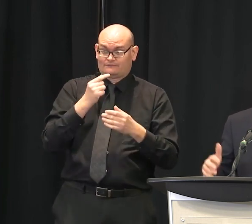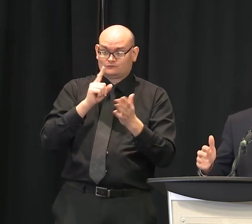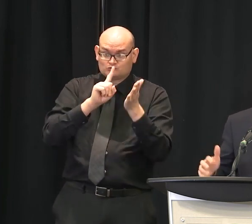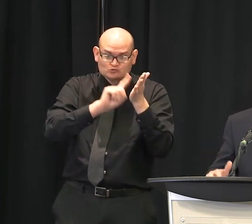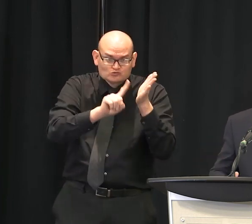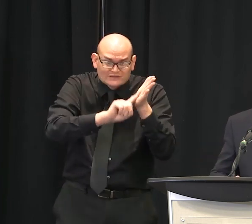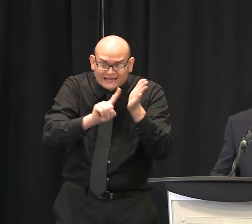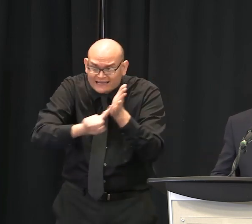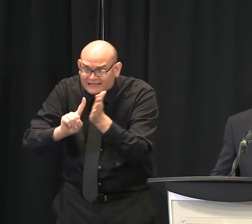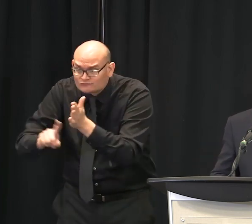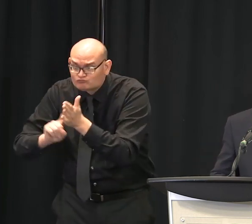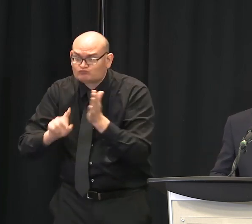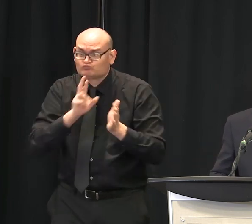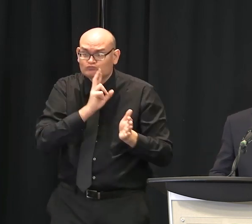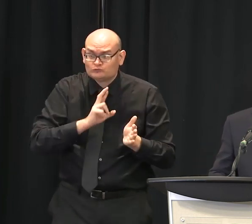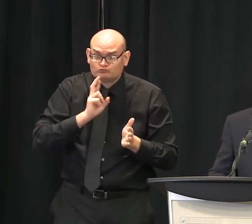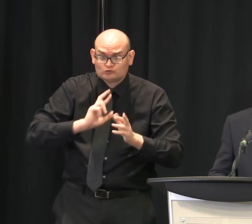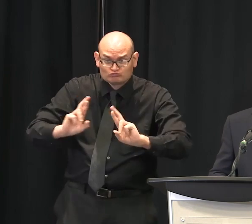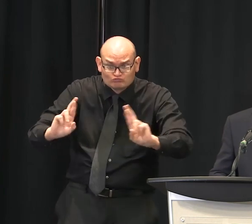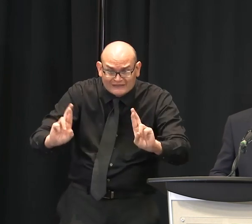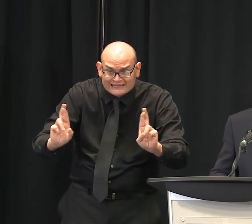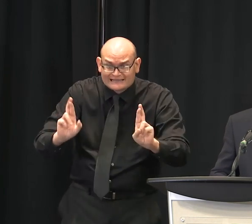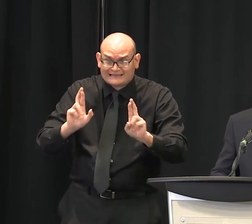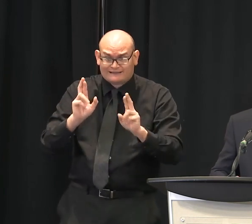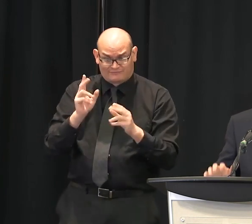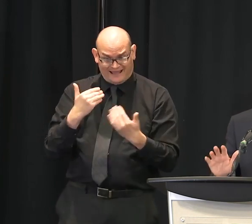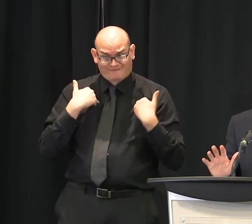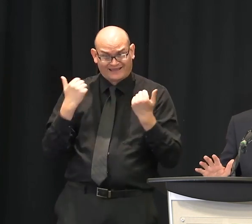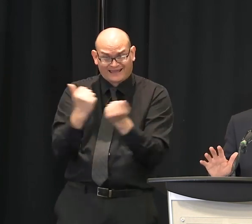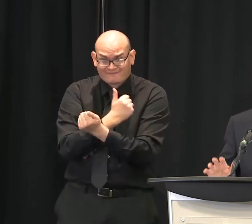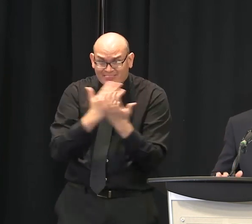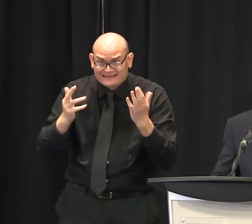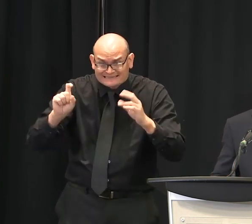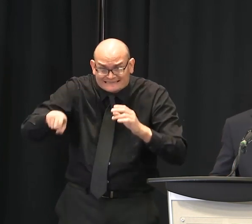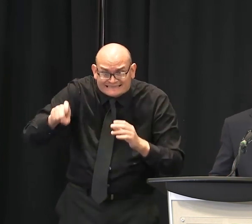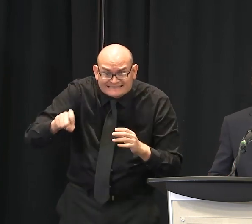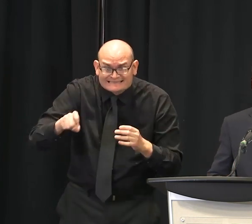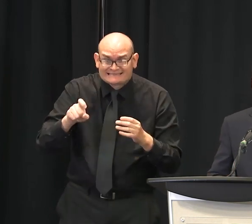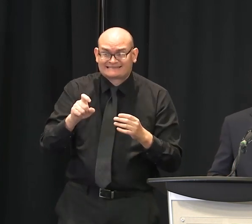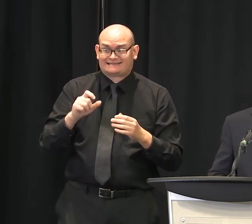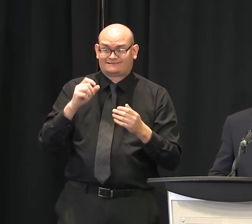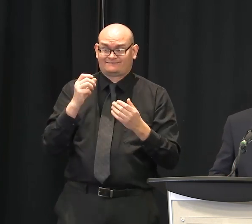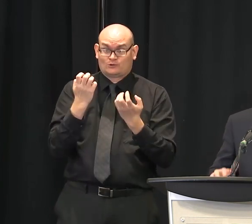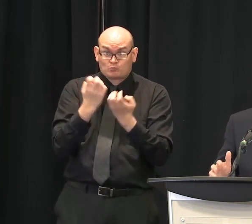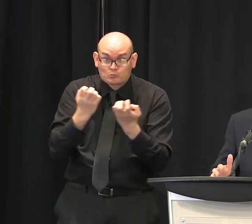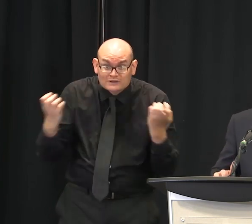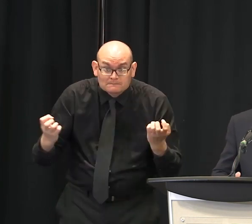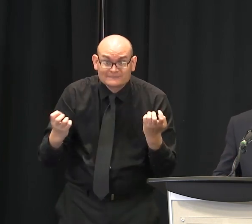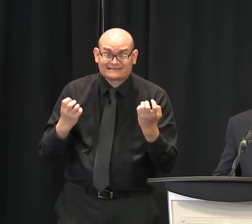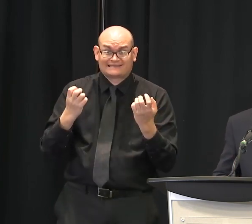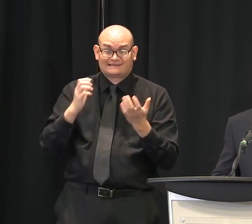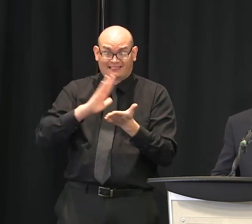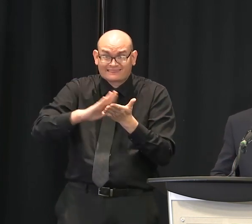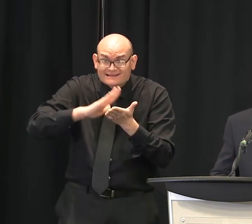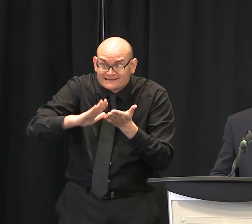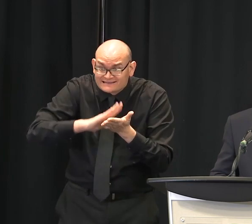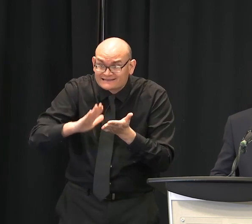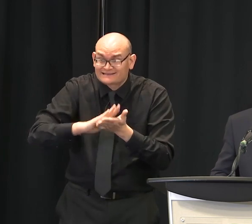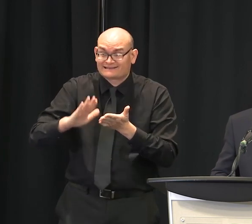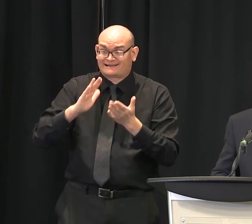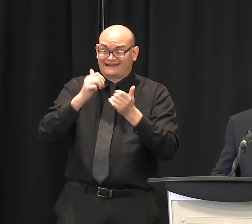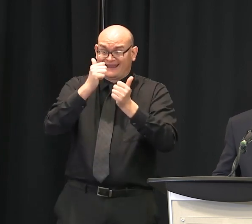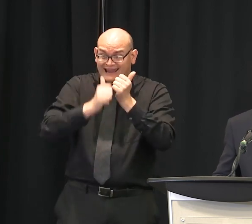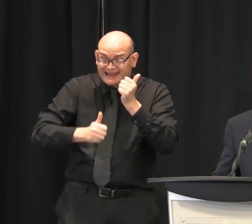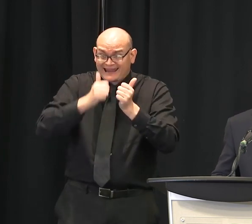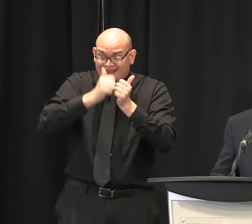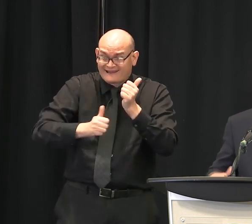areas, like in downtown Greenville, we've actually contacted every single restaurant to talk about what they plan to do and, in particular, what